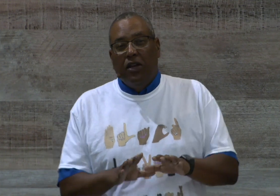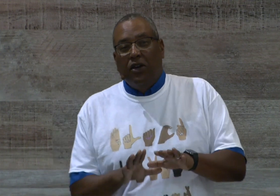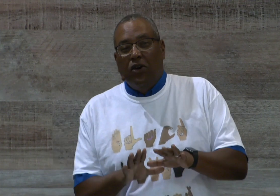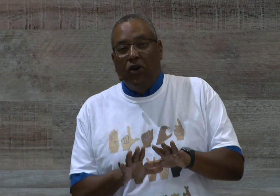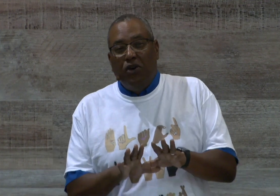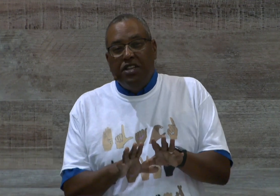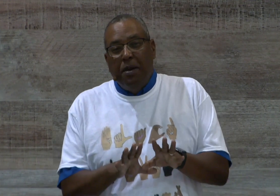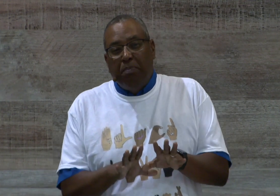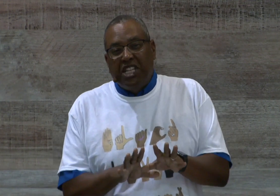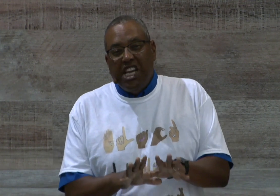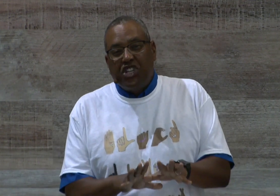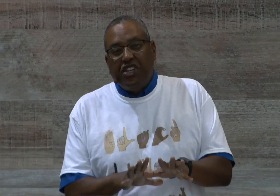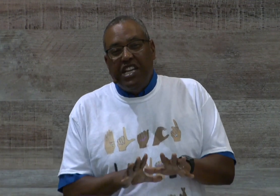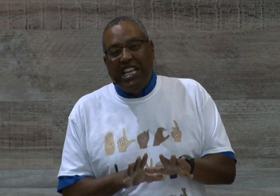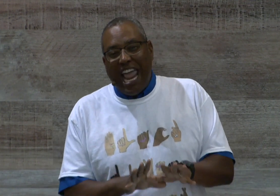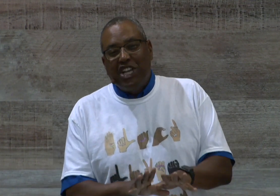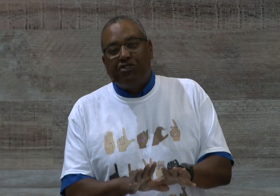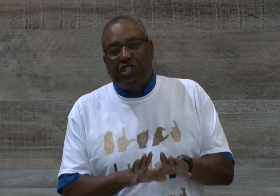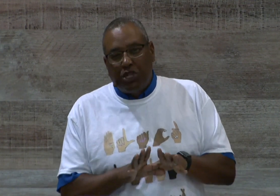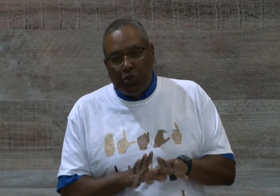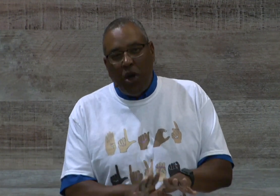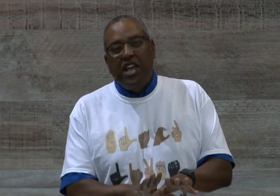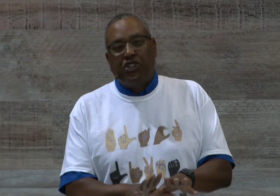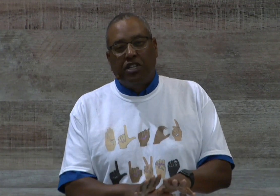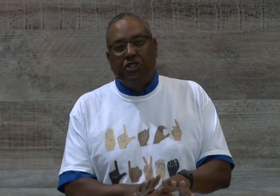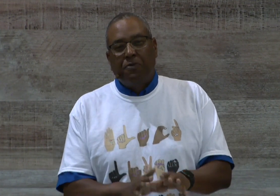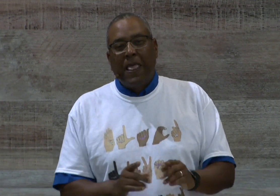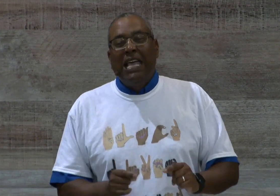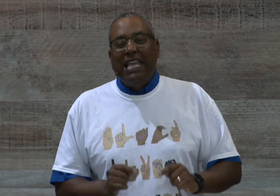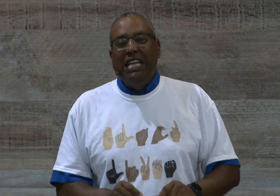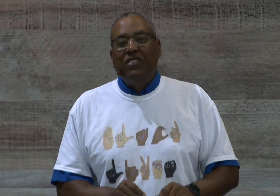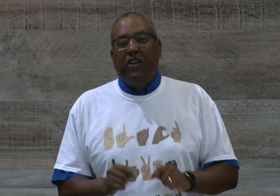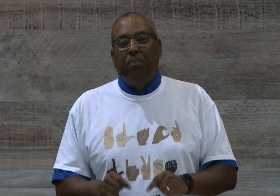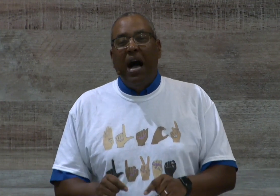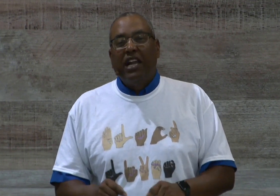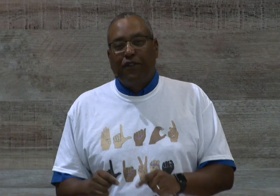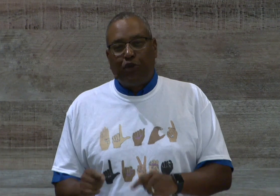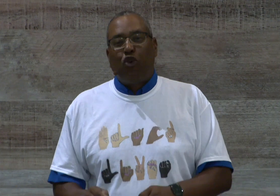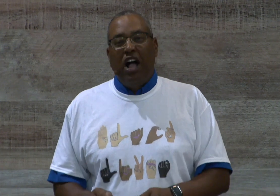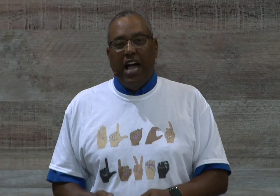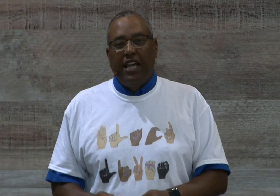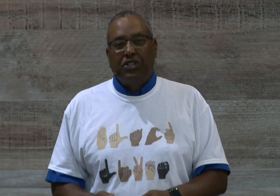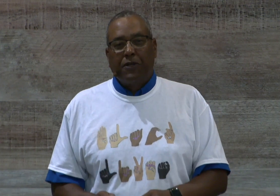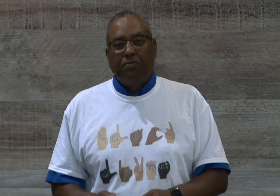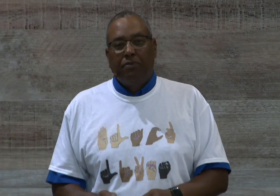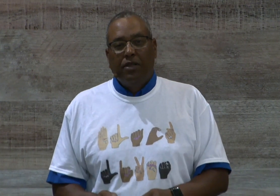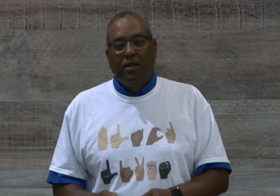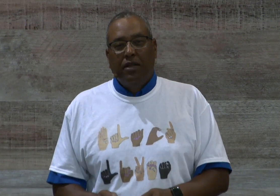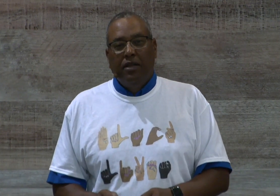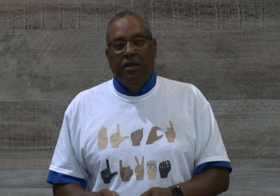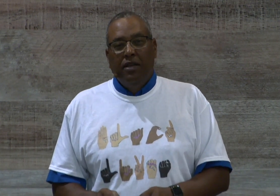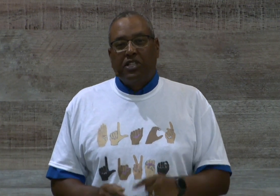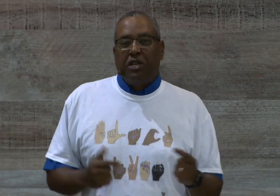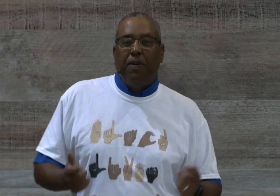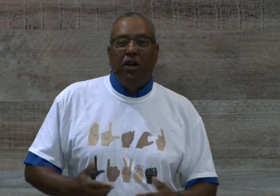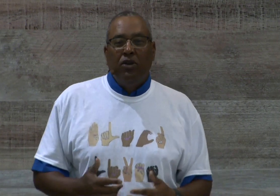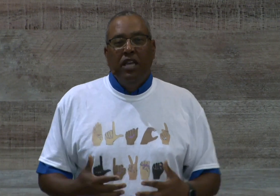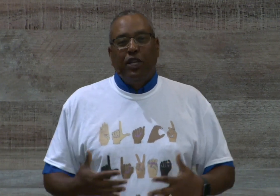on potentially dangerous situations in the body of Christ. You see, Paul is